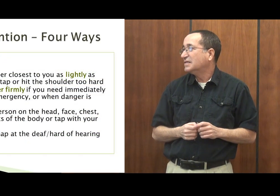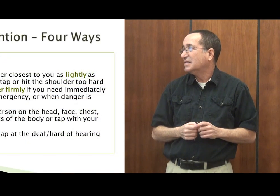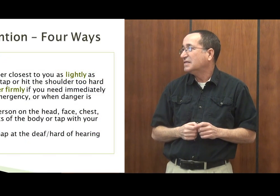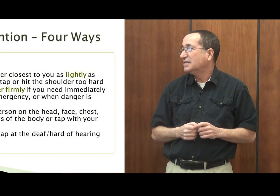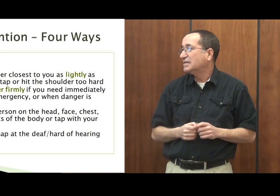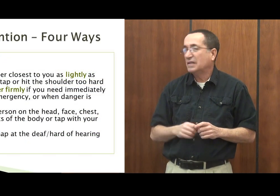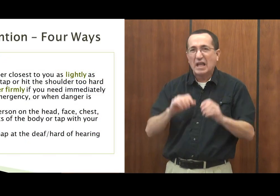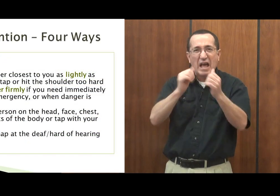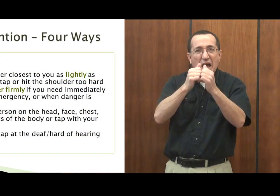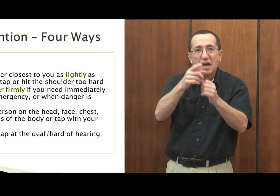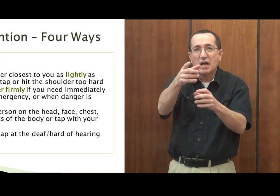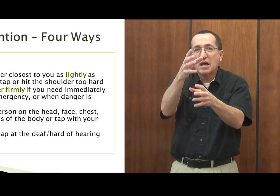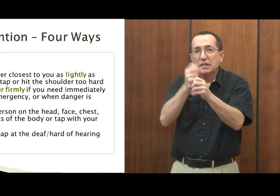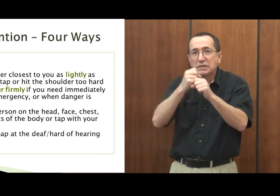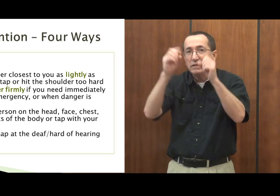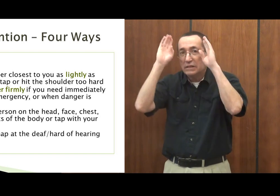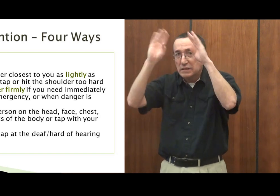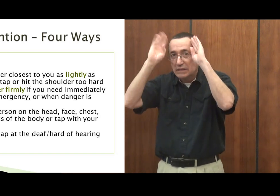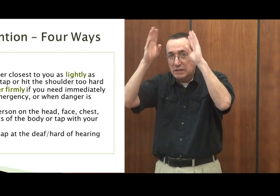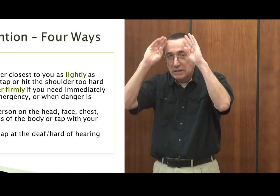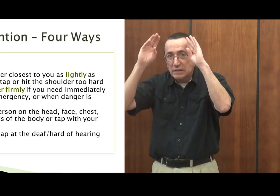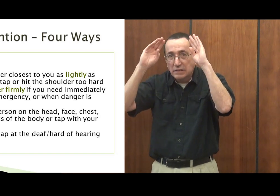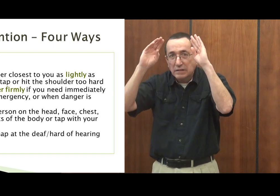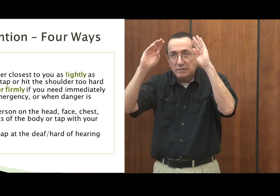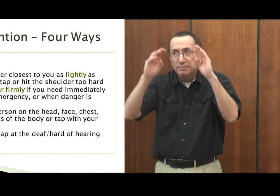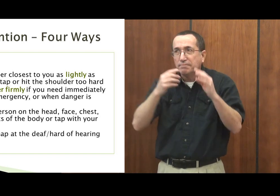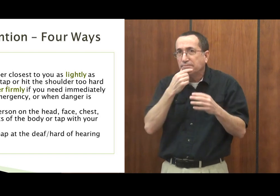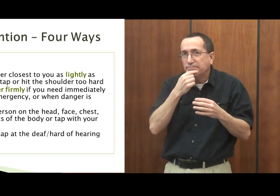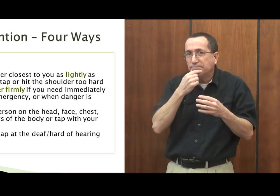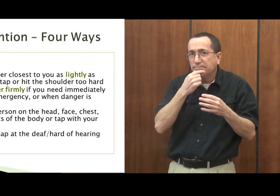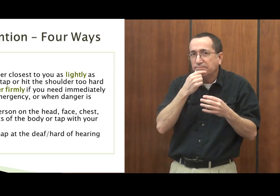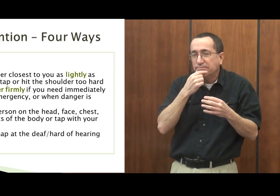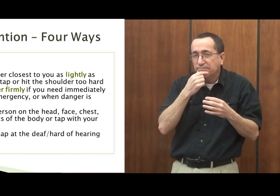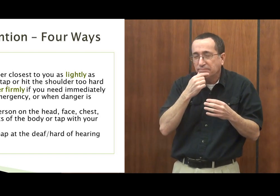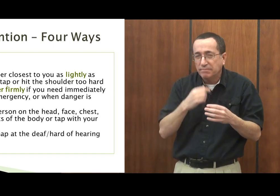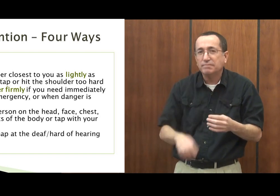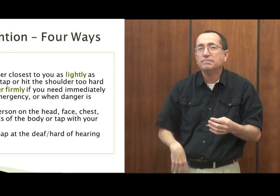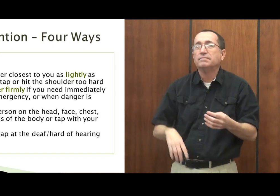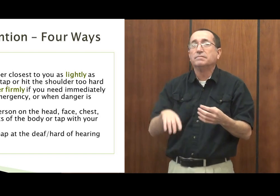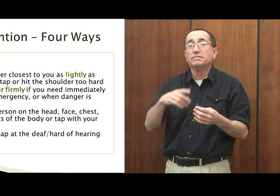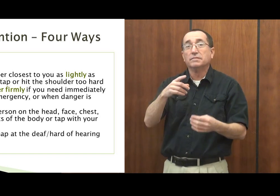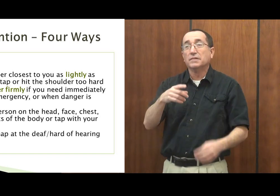How we get attention. How would you get someone's attention who has a hearing loss? Hmm.